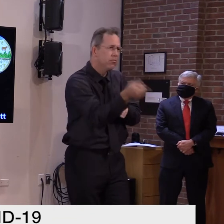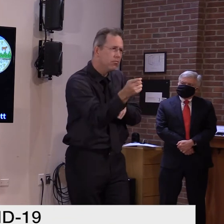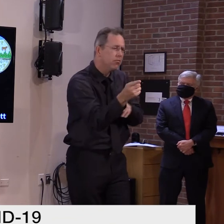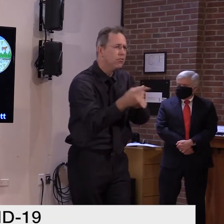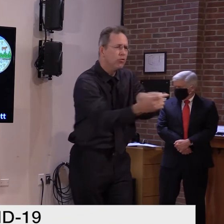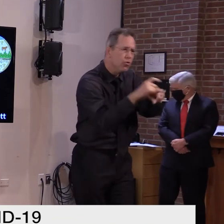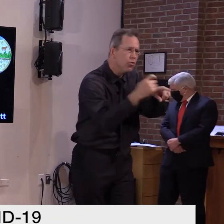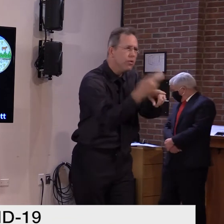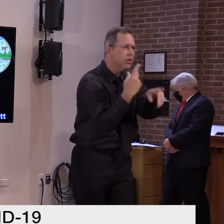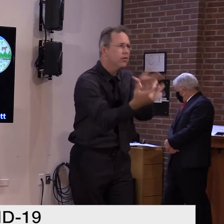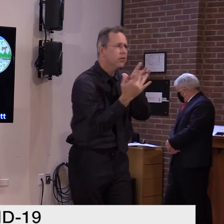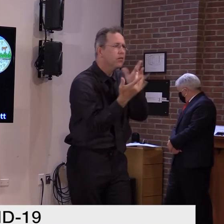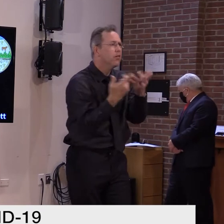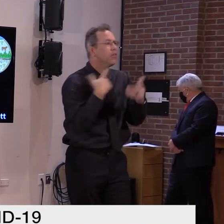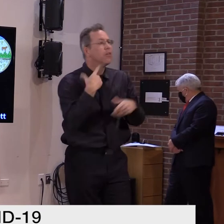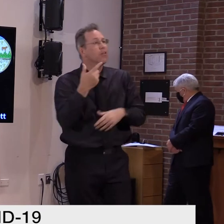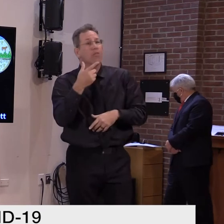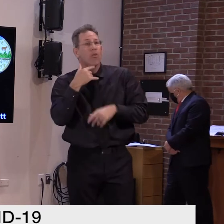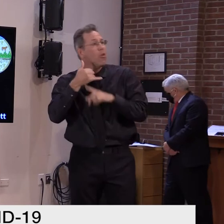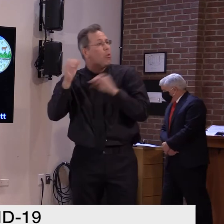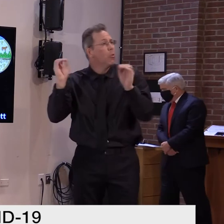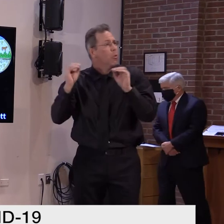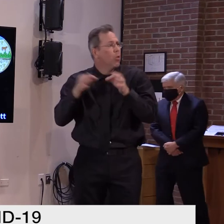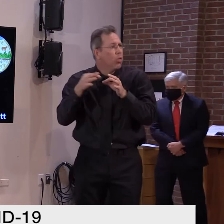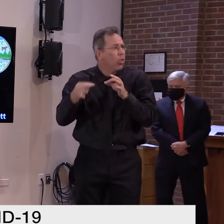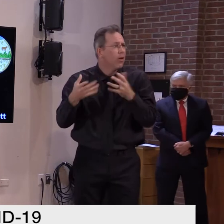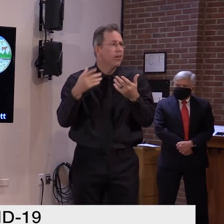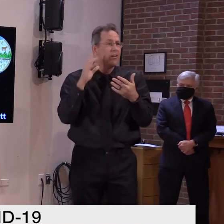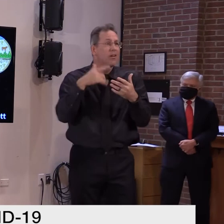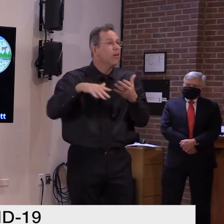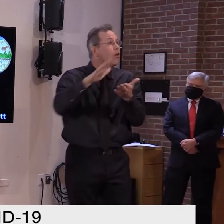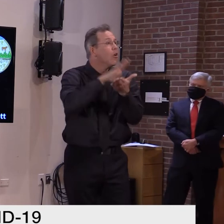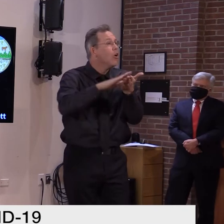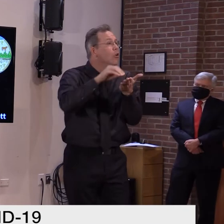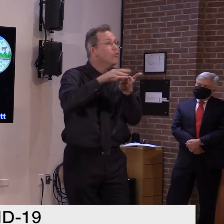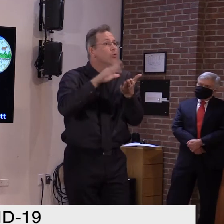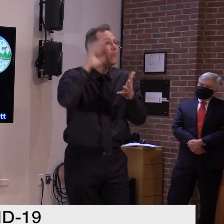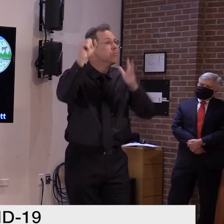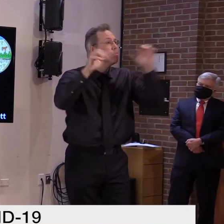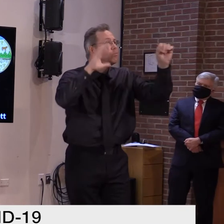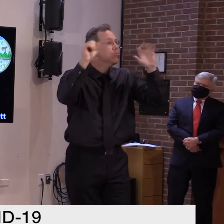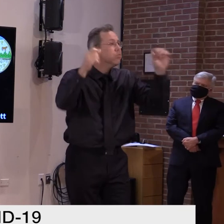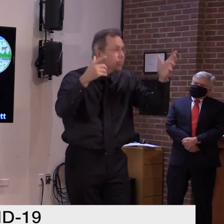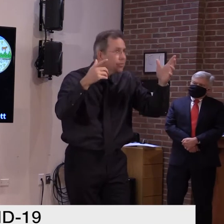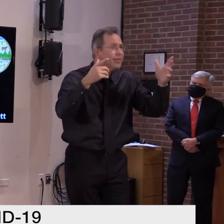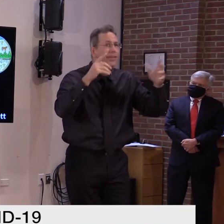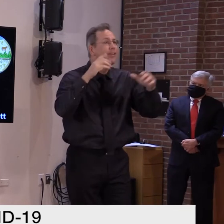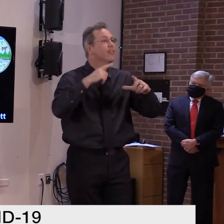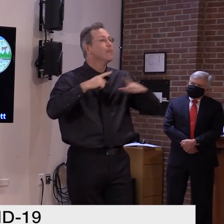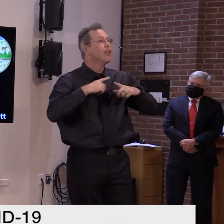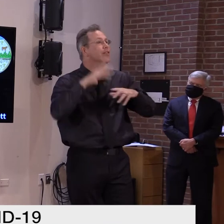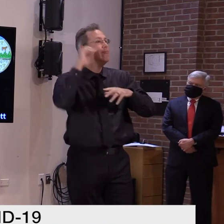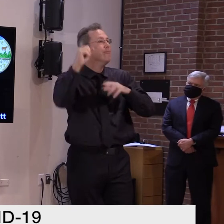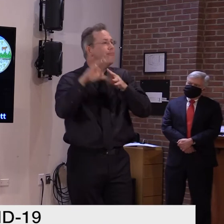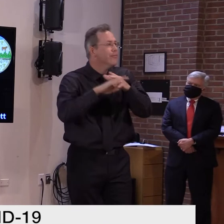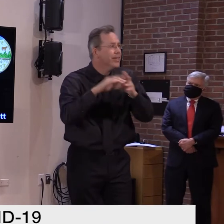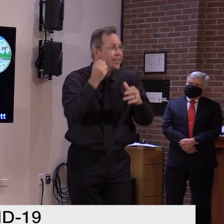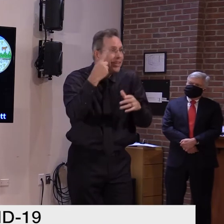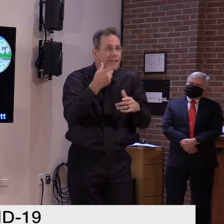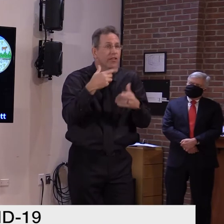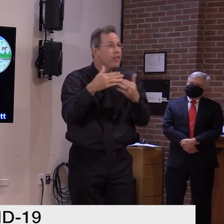And as college students start to return home for the holiday break, whether from a Vermont school or out of state,